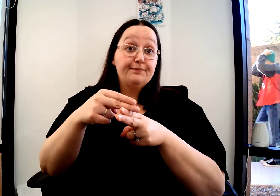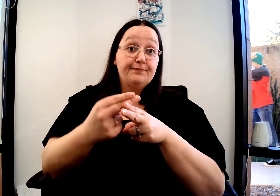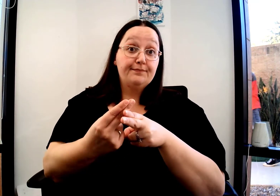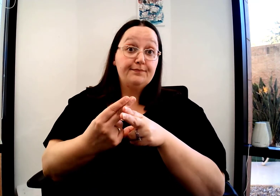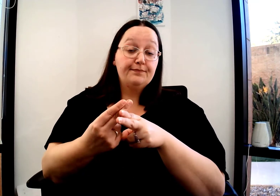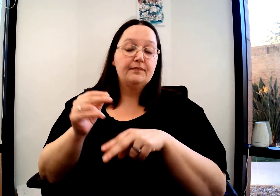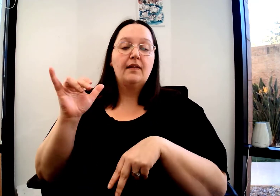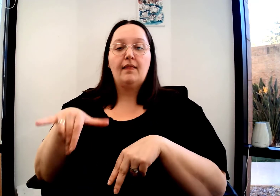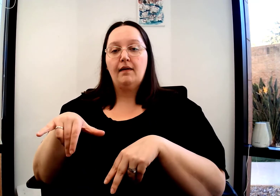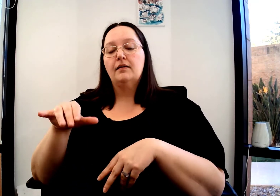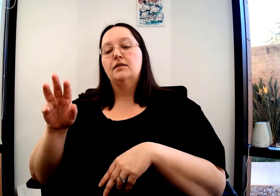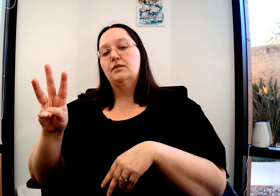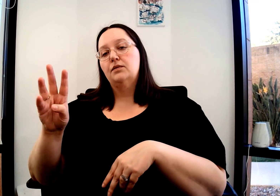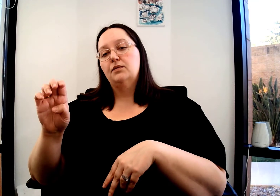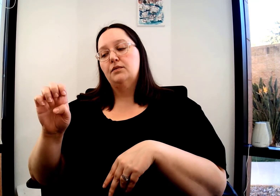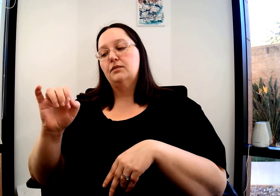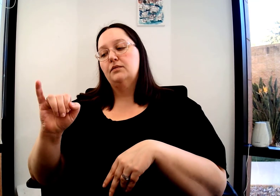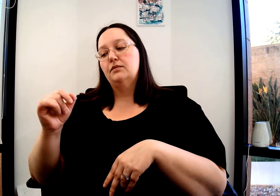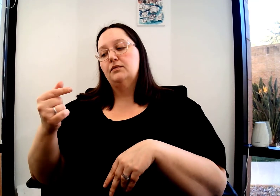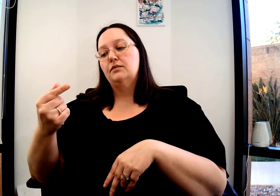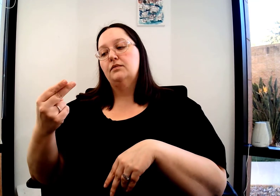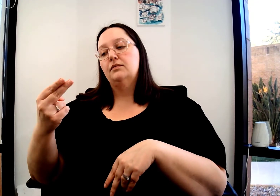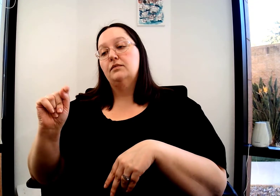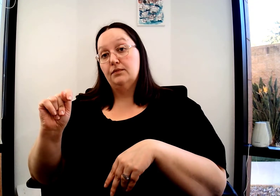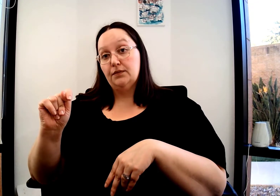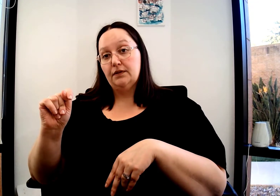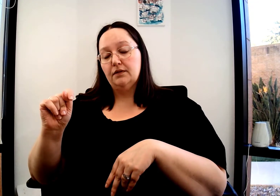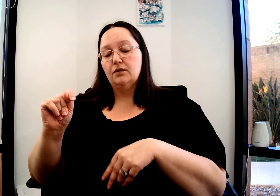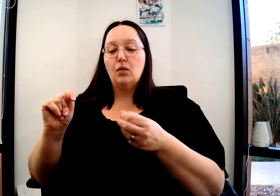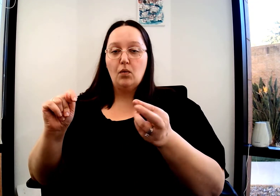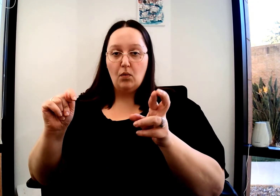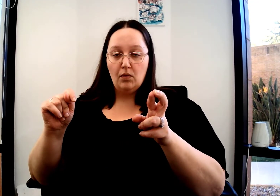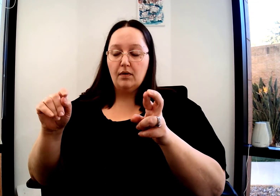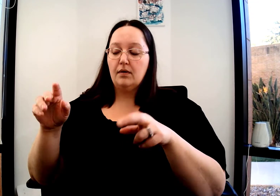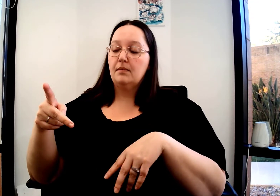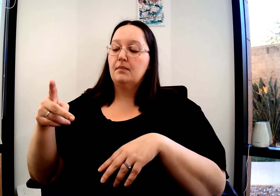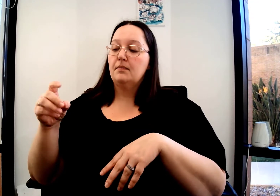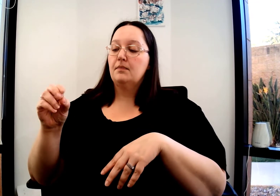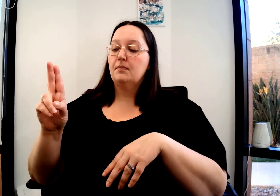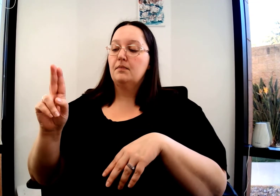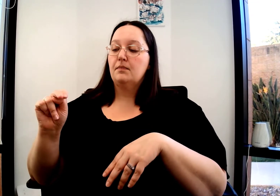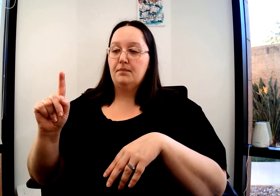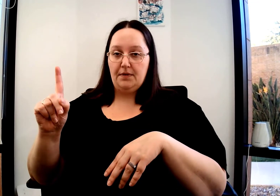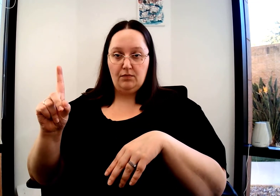If you do it twice, this means weight or pound.